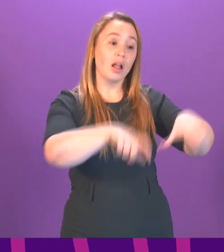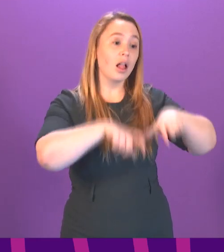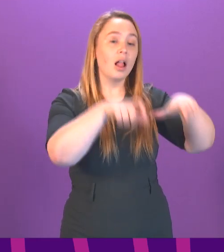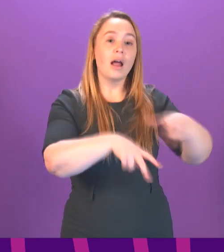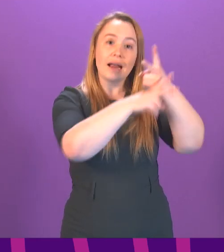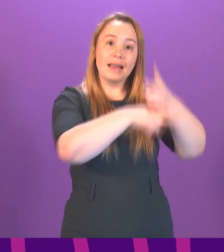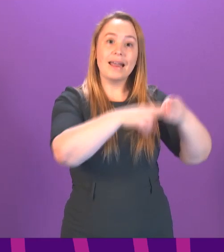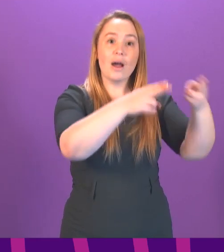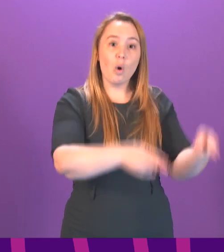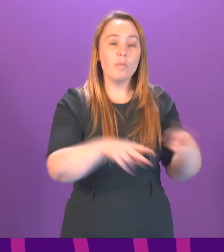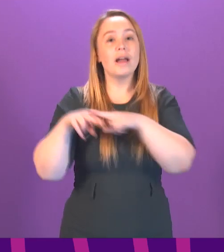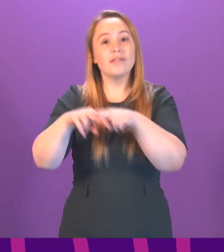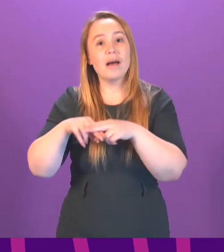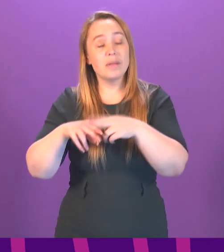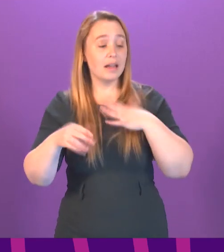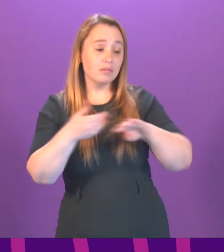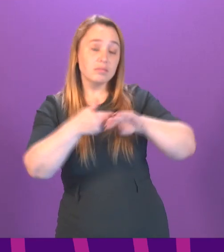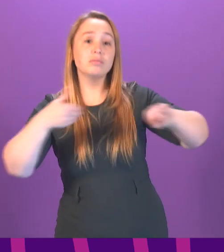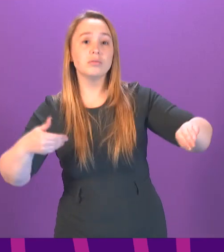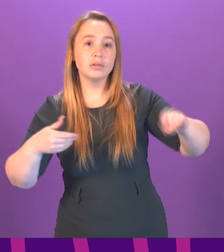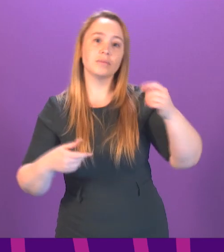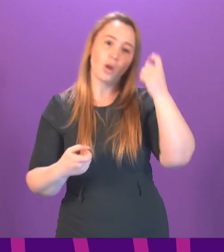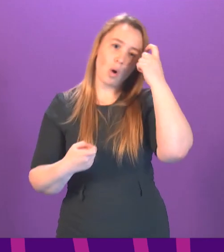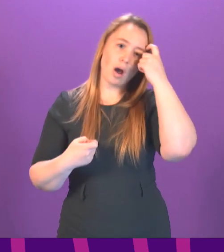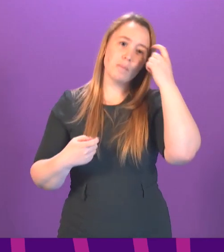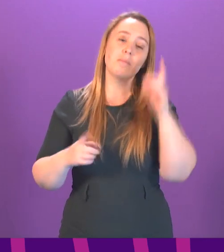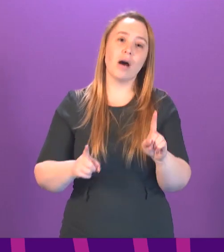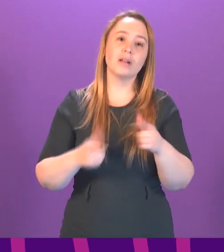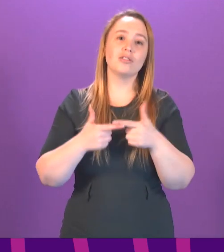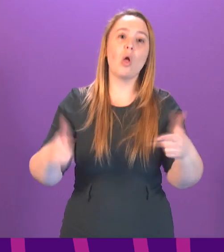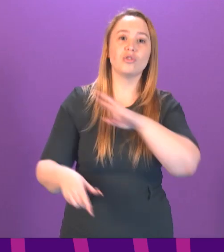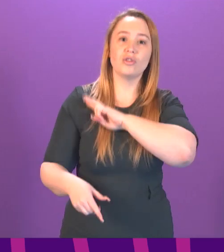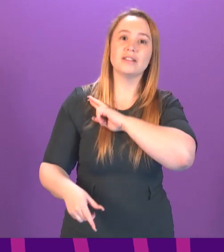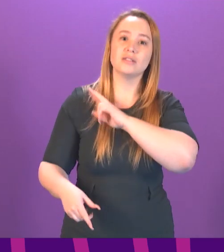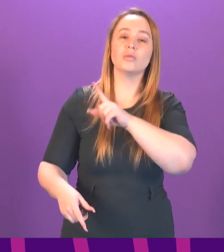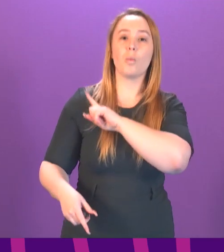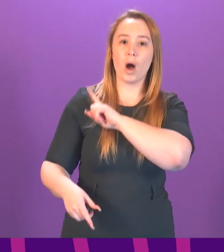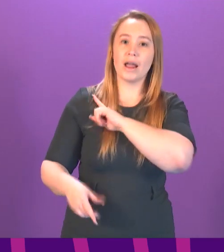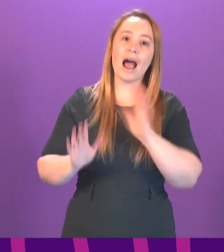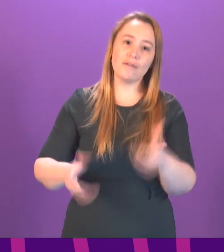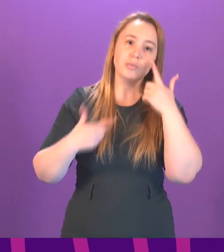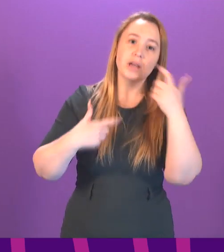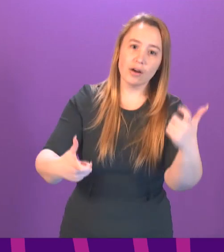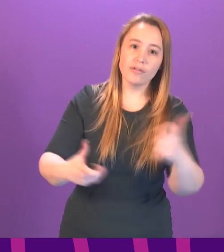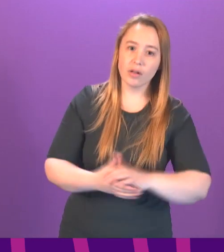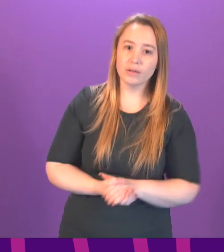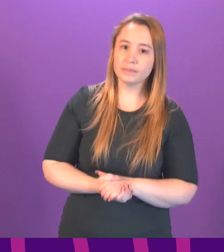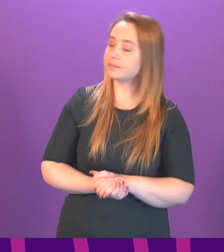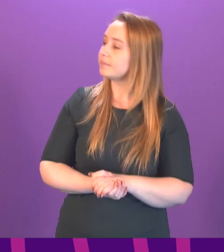living with. I would urge people to try to understand the reasons why this has to be done as carefully as we are trying to do it.